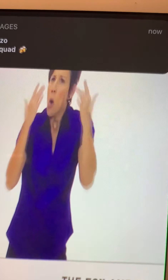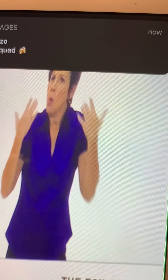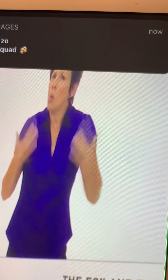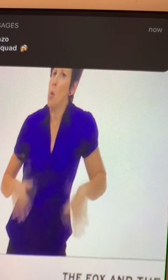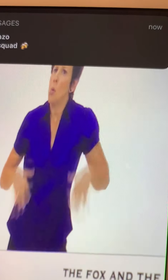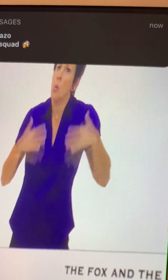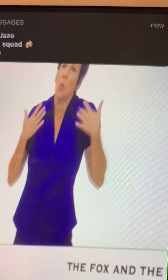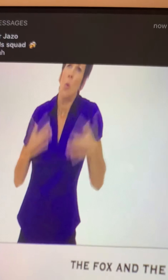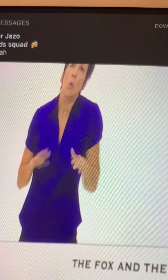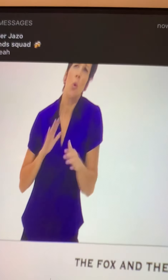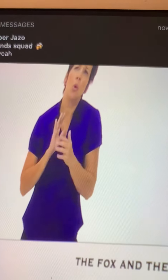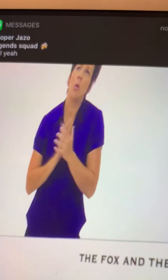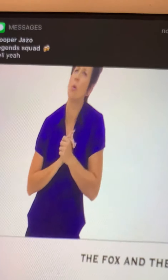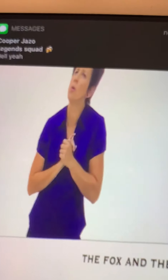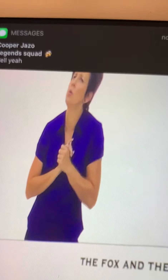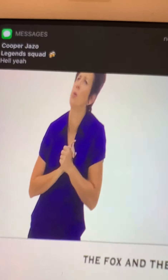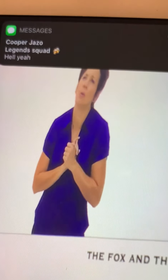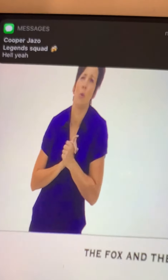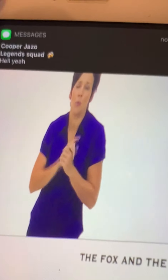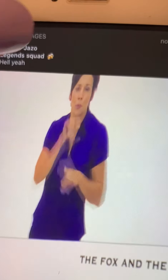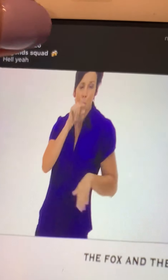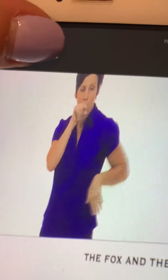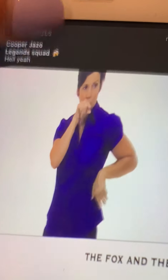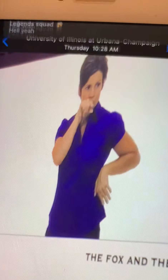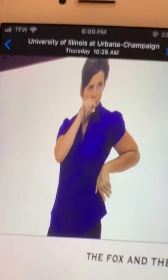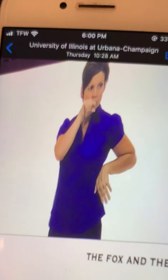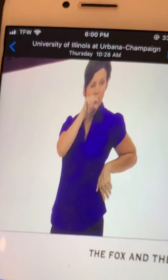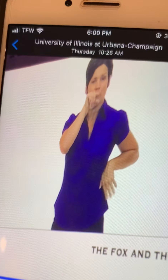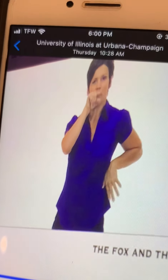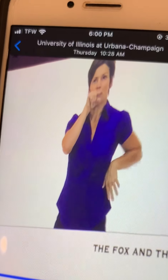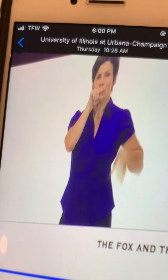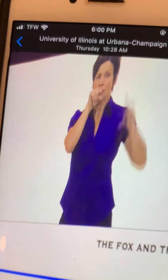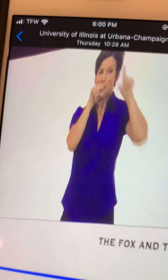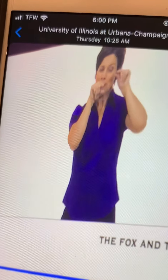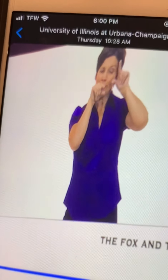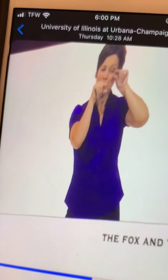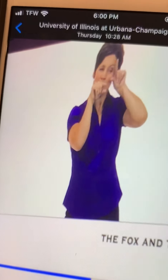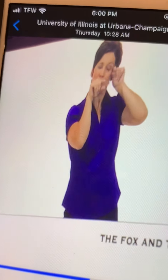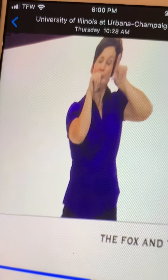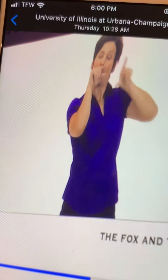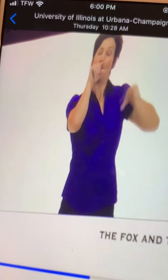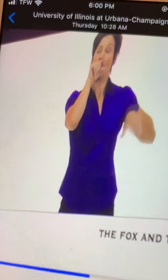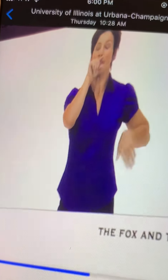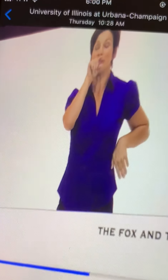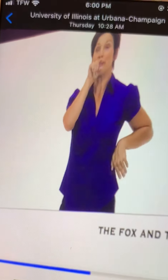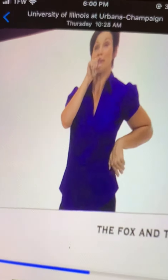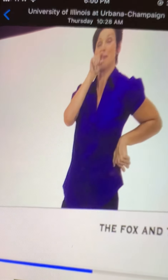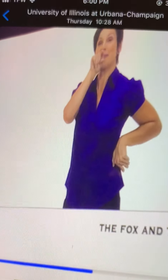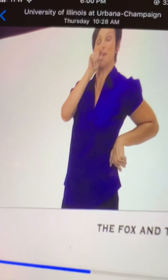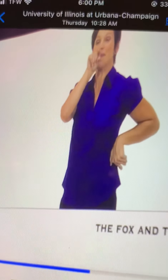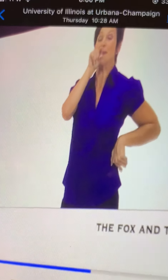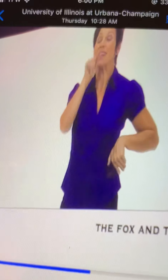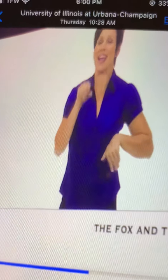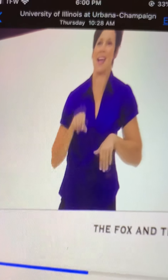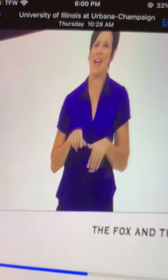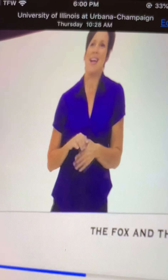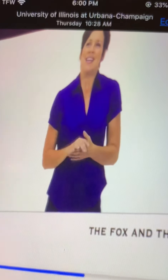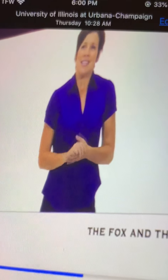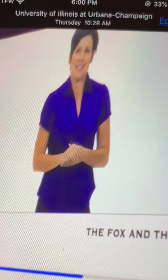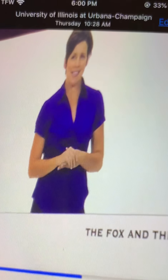even the P90, can be a better choice in some cases, too. So as far as comparing it to other weapons go, the MP5K really